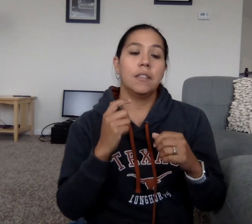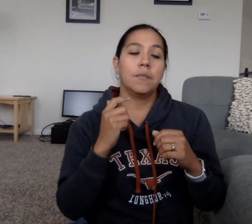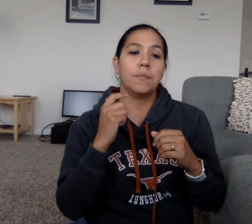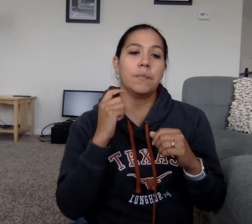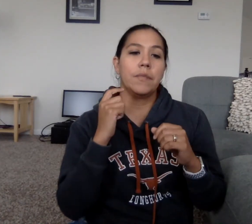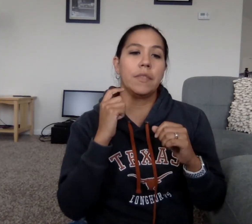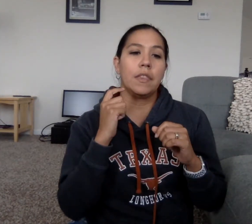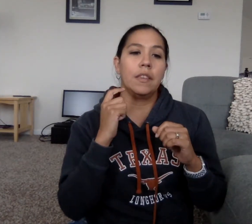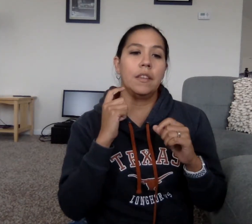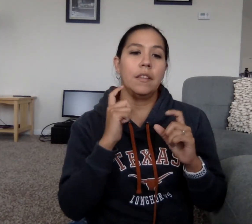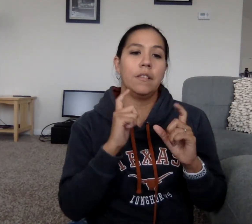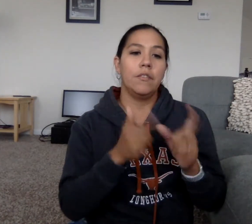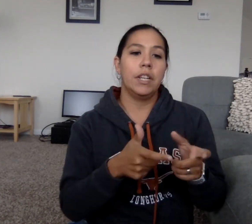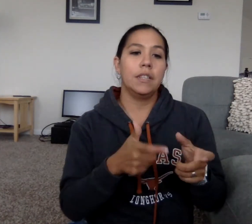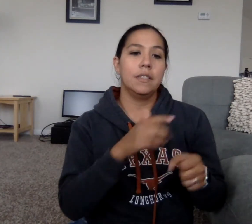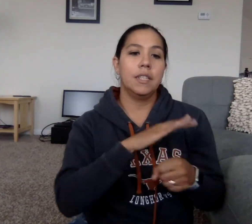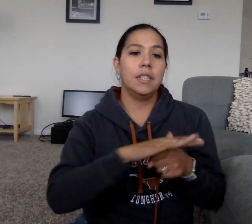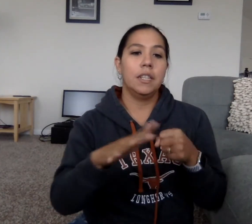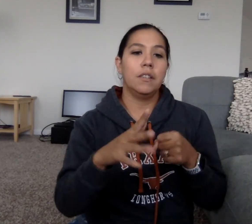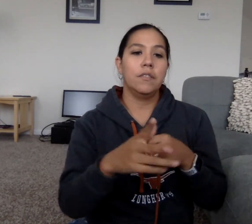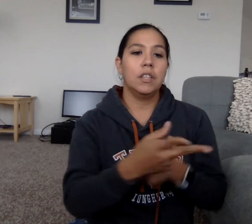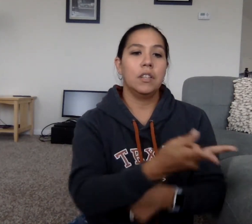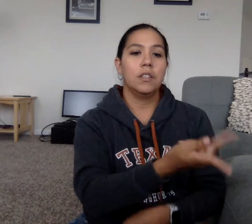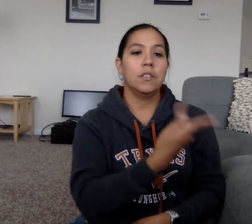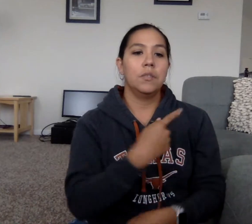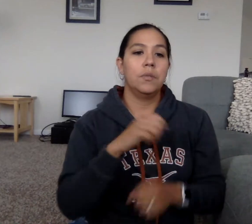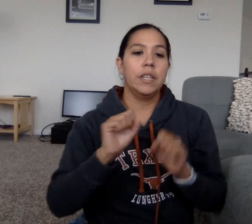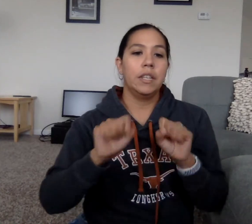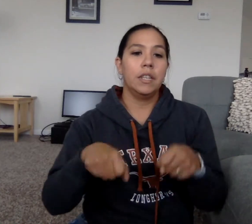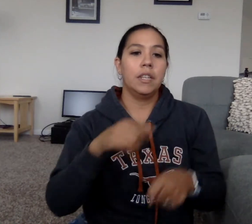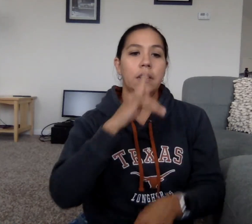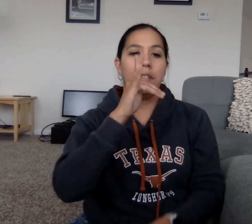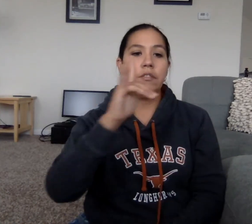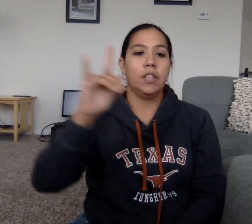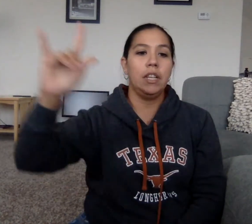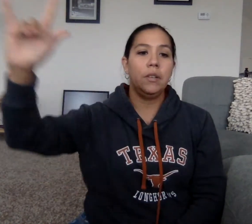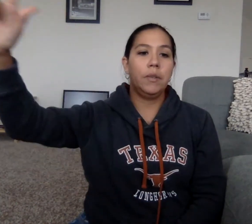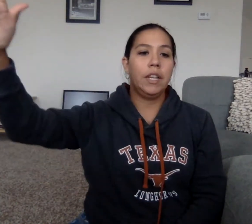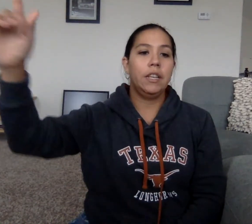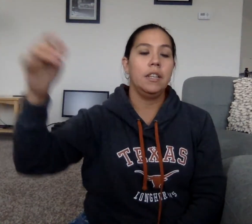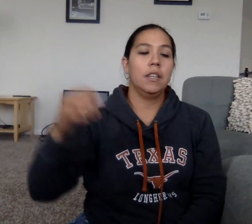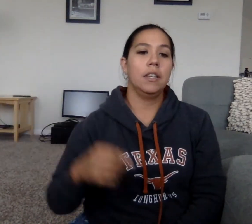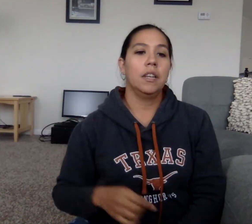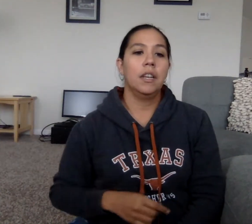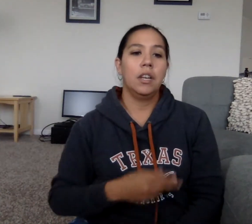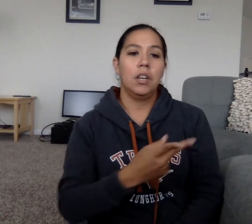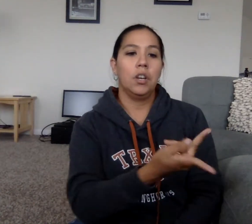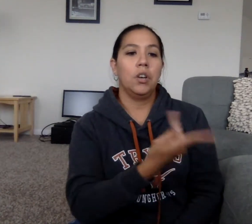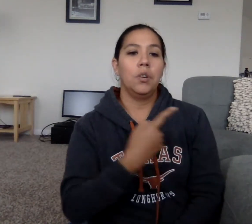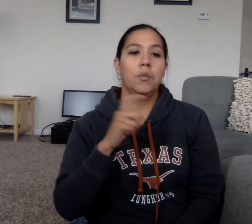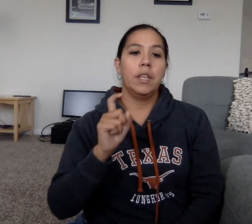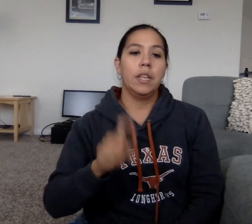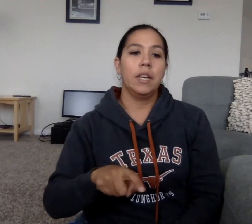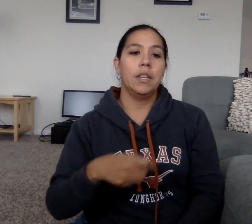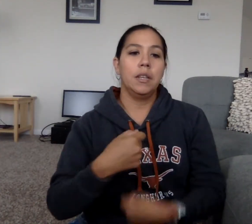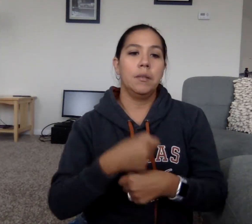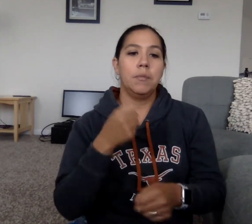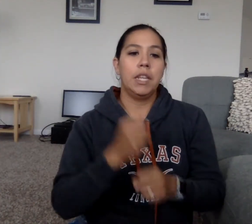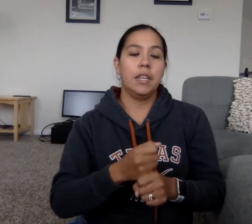fast enough so we can fly away. We gotta make